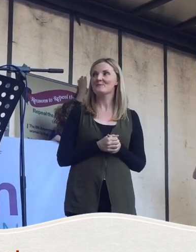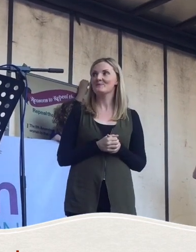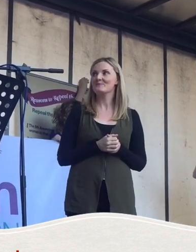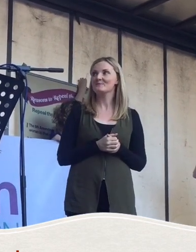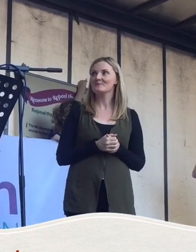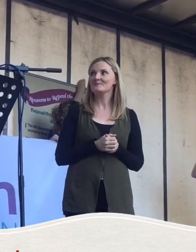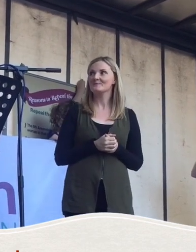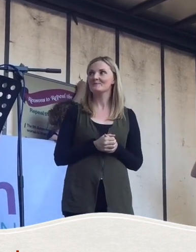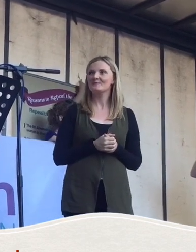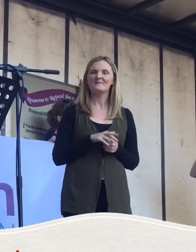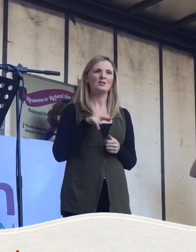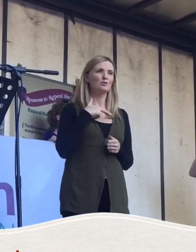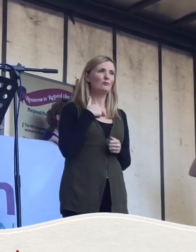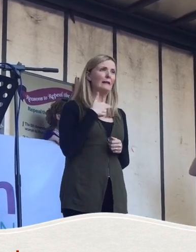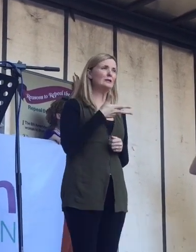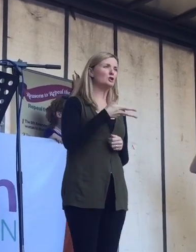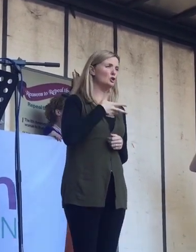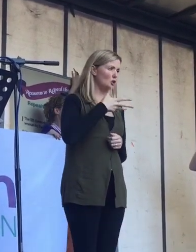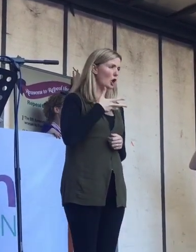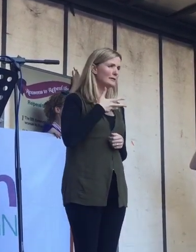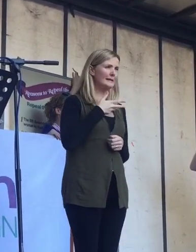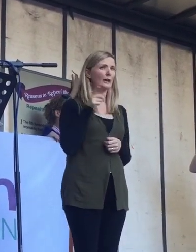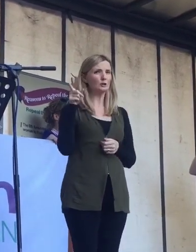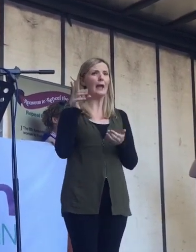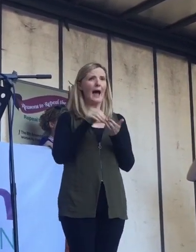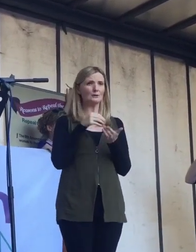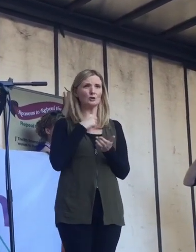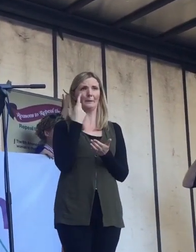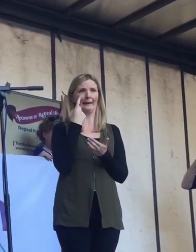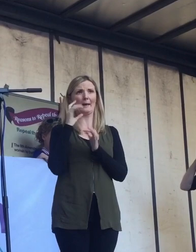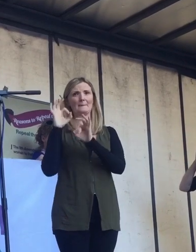Isn't it disgusting that she has to be this amazing?